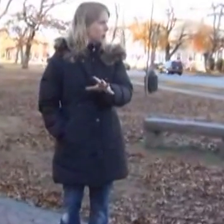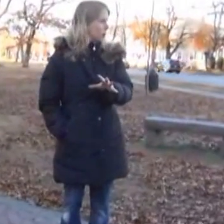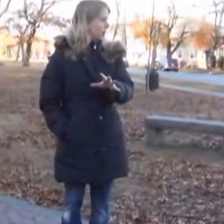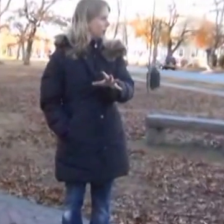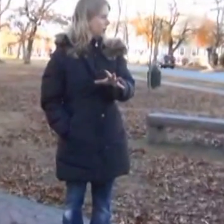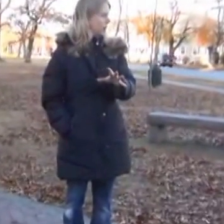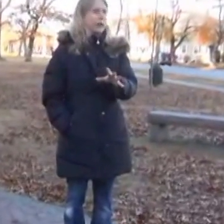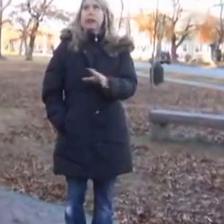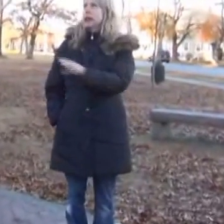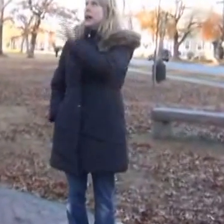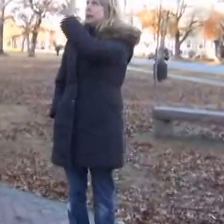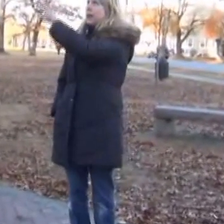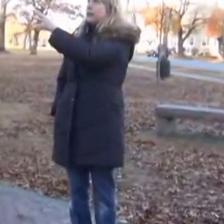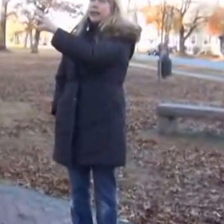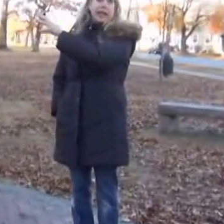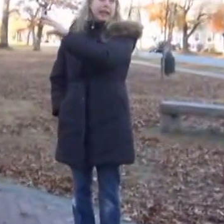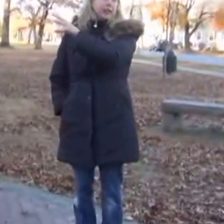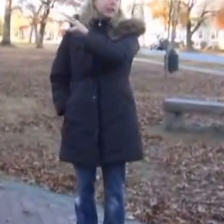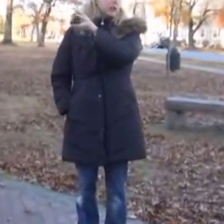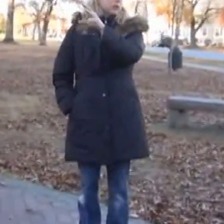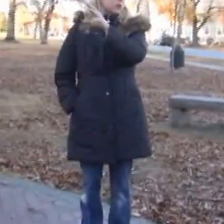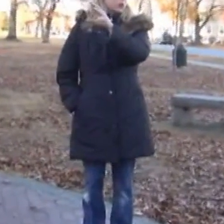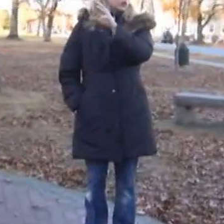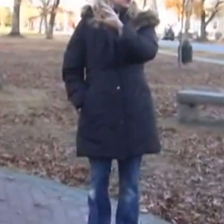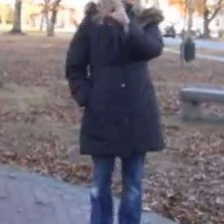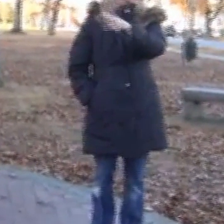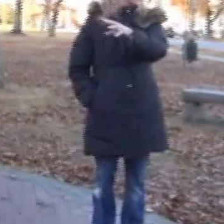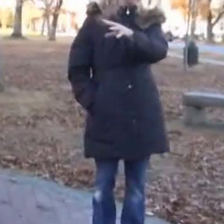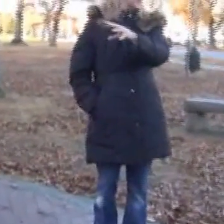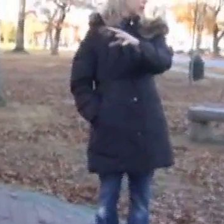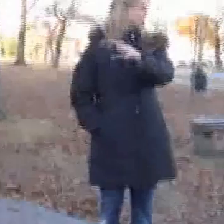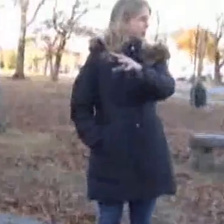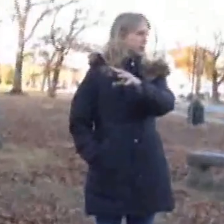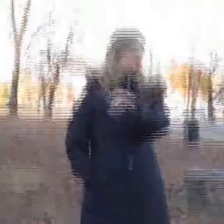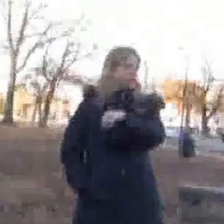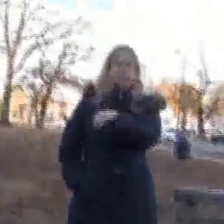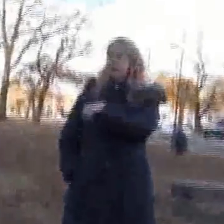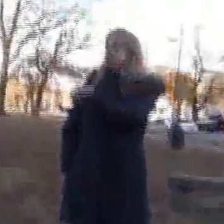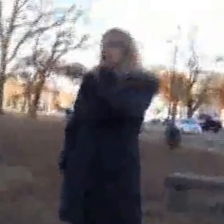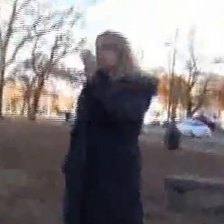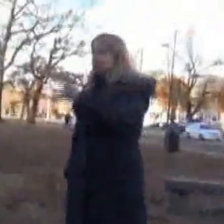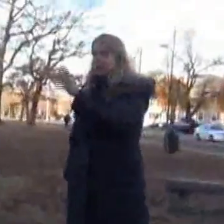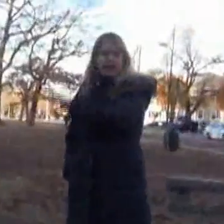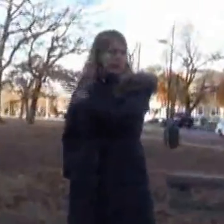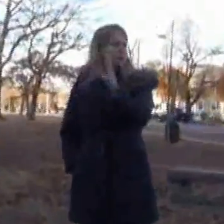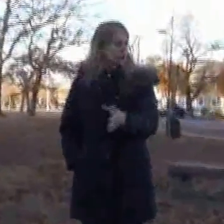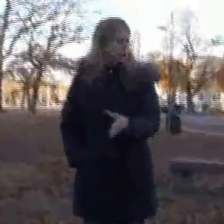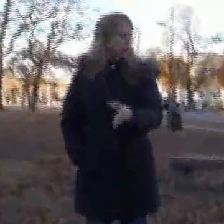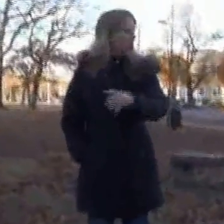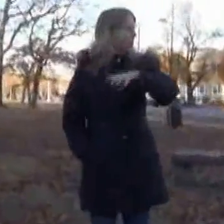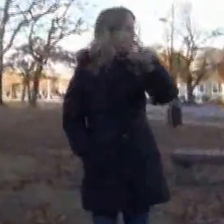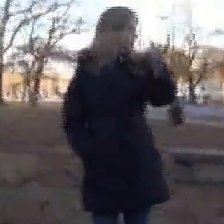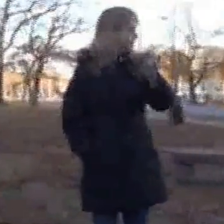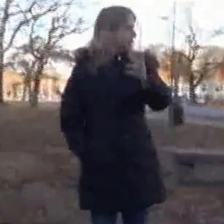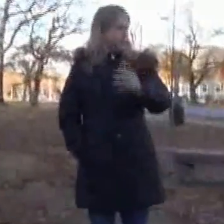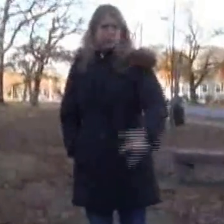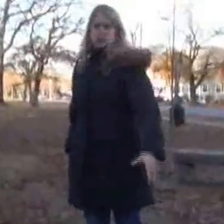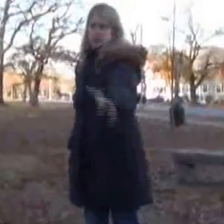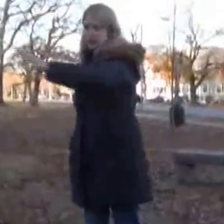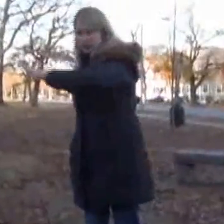memorial. And then I made the hand and also worked with my colleague Eric Lintola to select the stone and, you know,